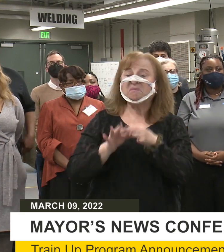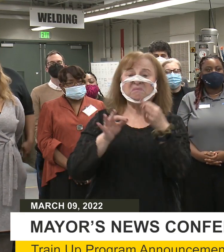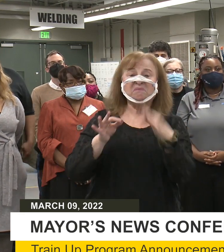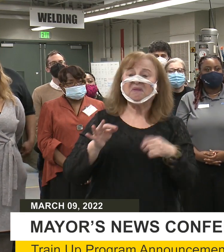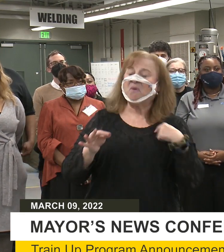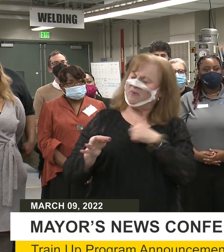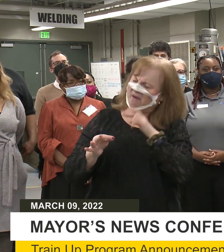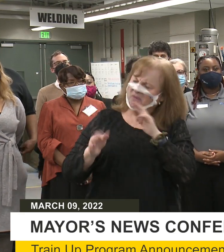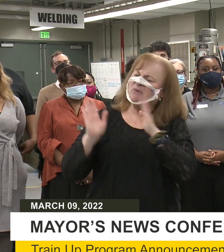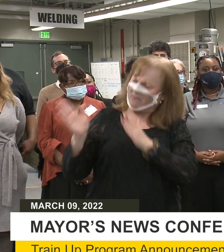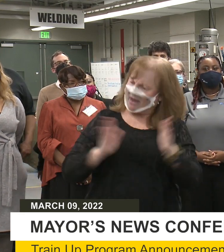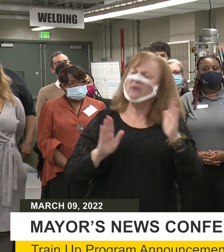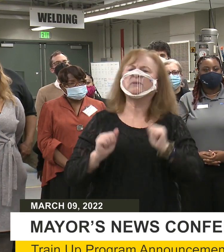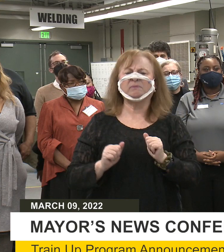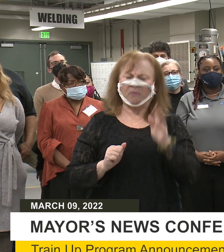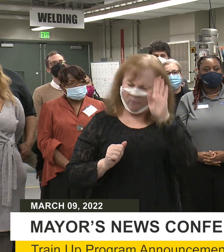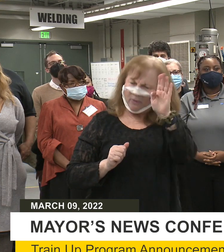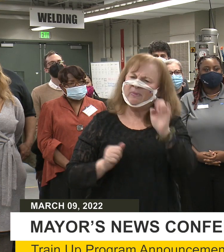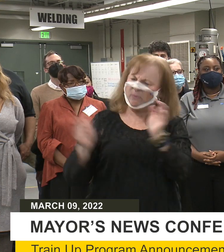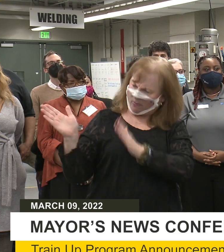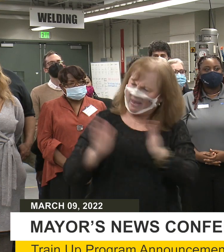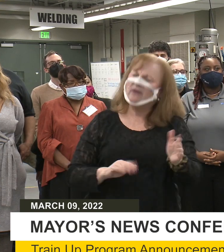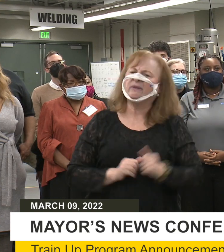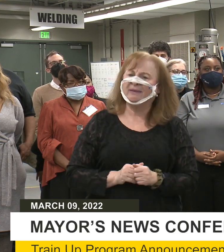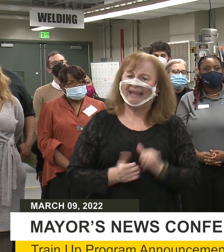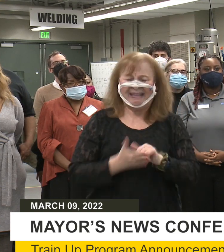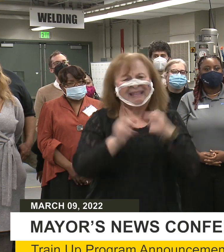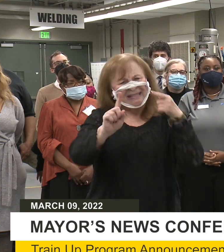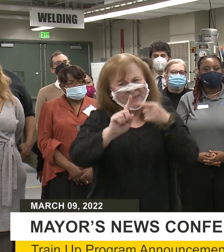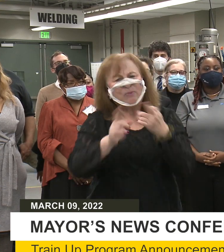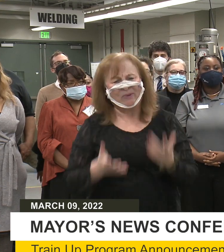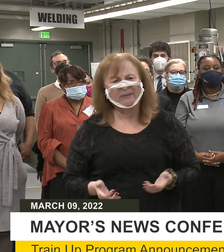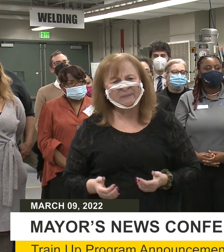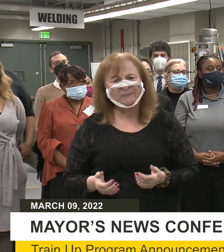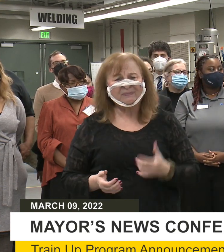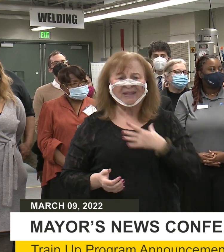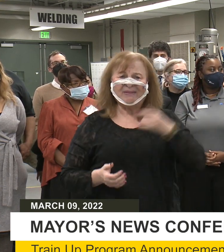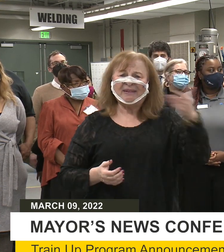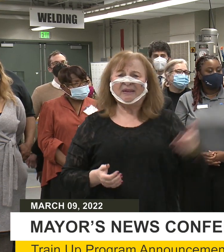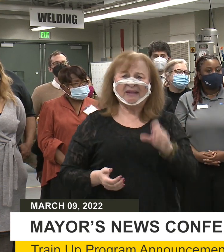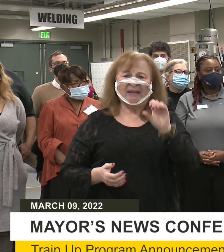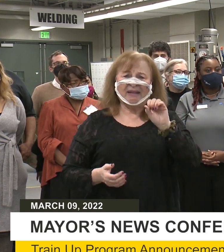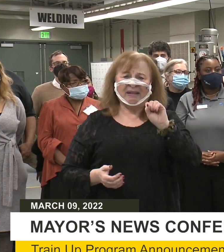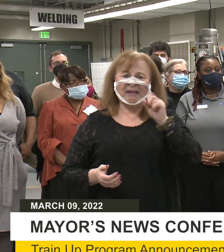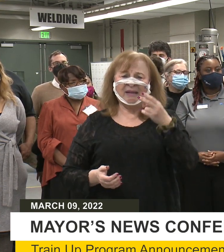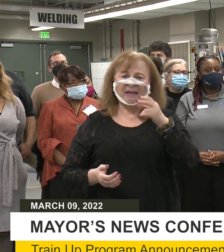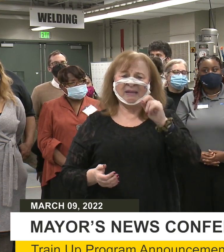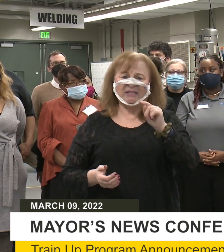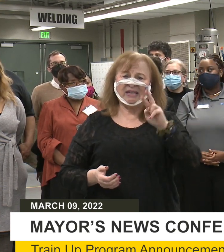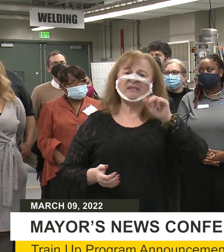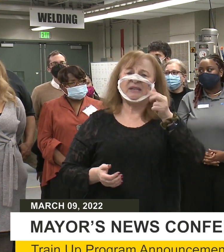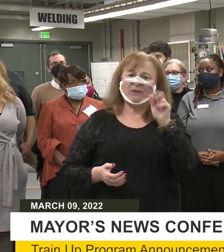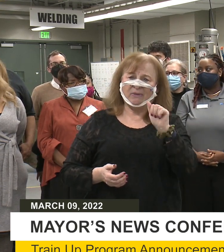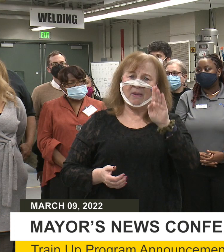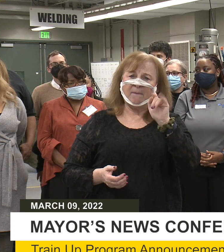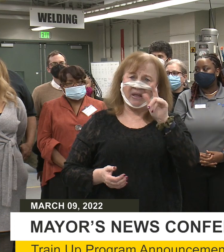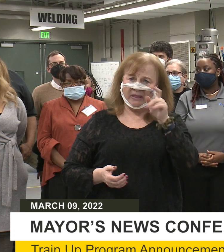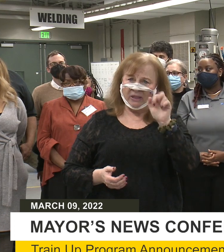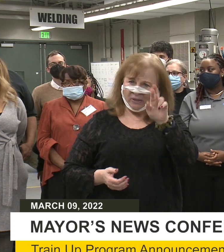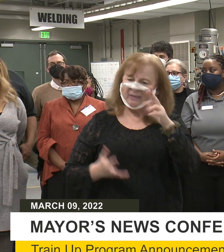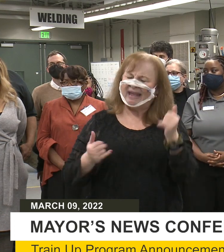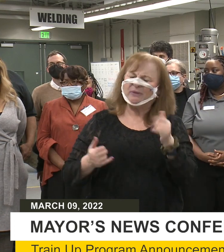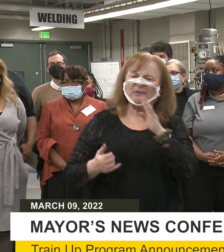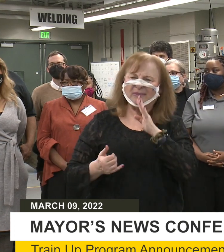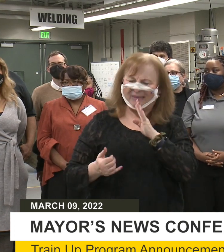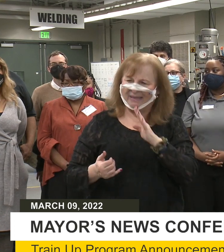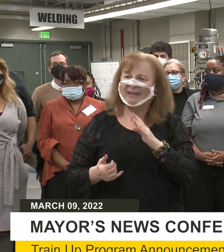that we're prepared. We're going to be prepared. And I think that's the main point. So I'd like to introduce Shateedra Butler now to come up and speak. And